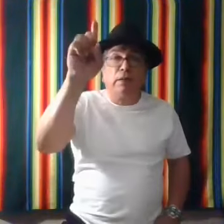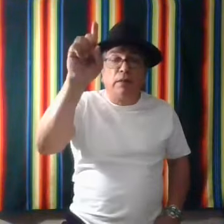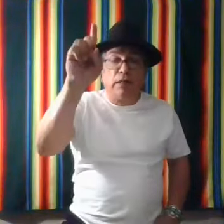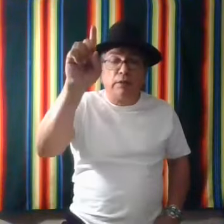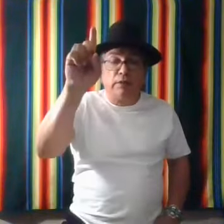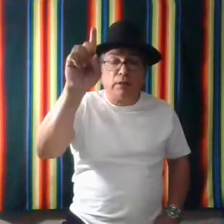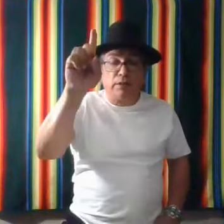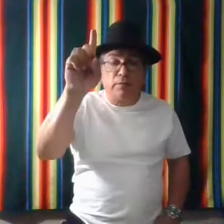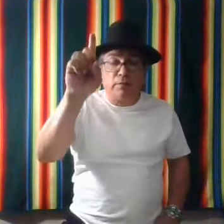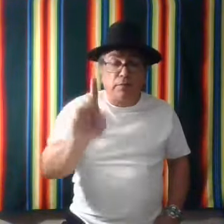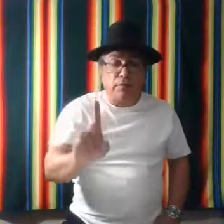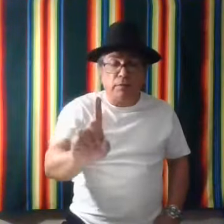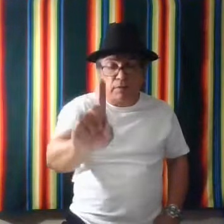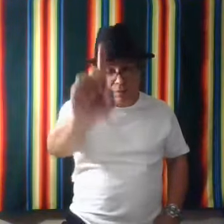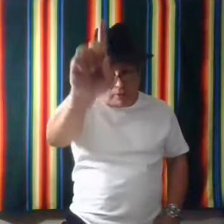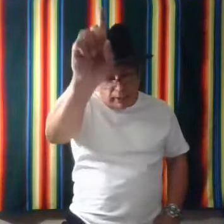Again, it's this. Stand.